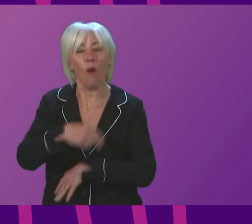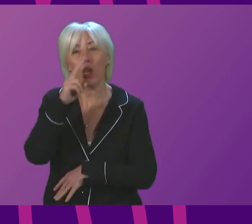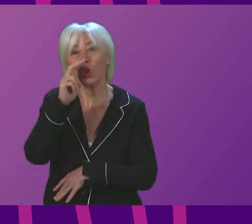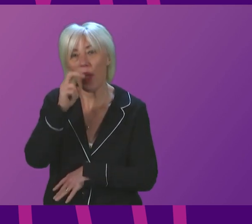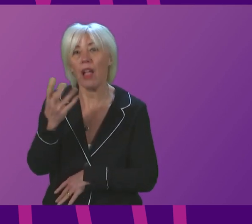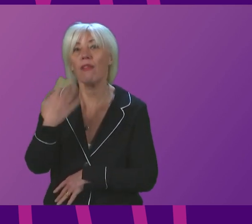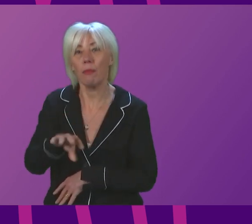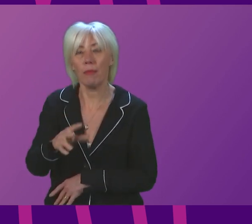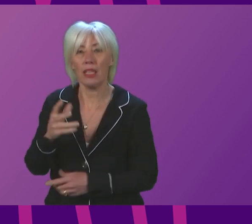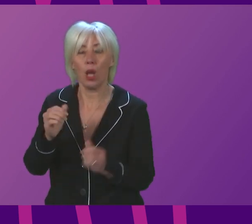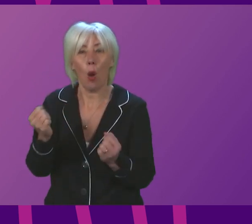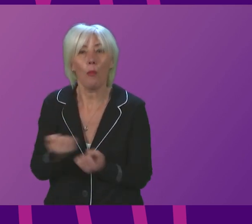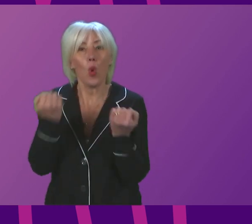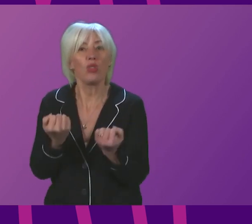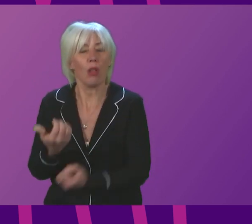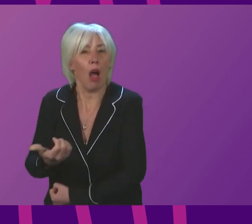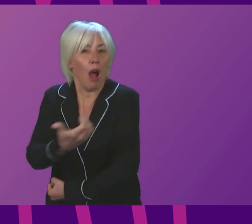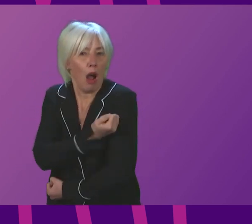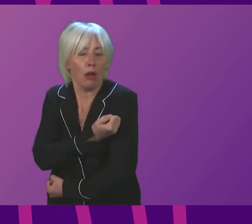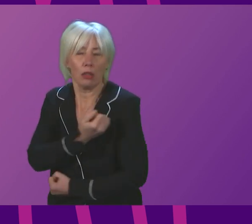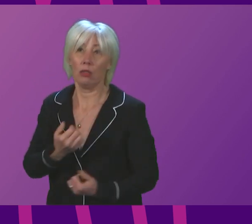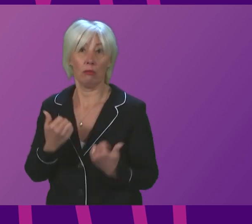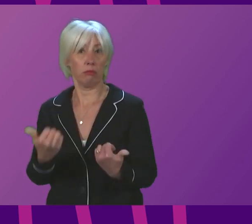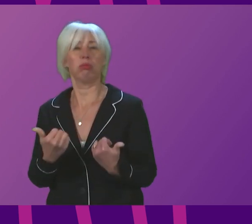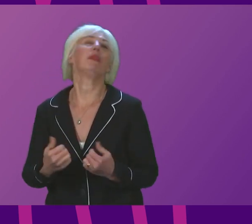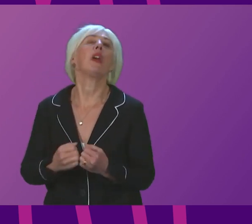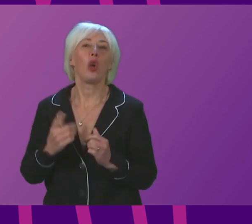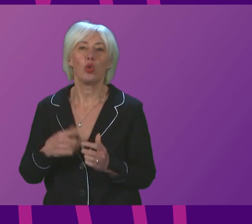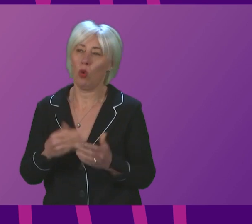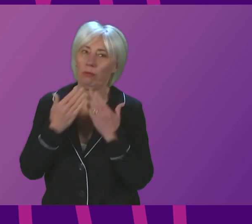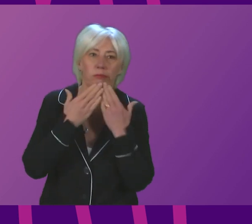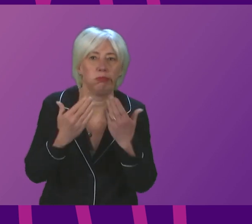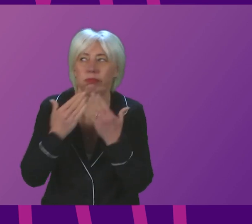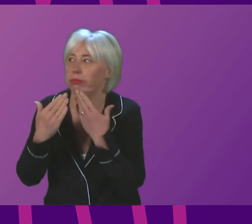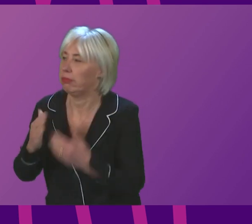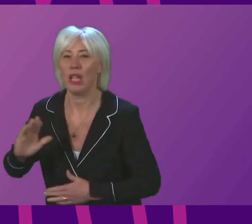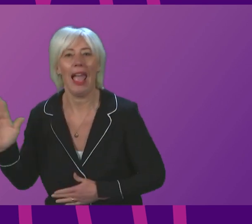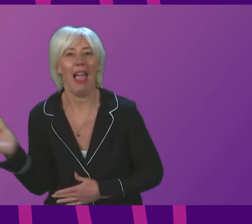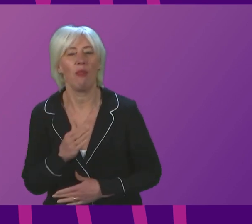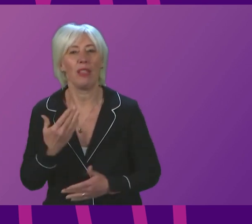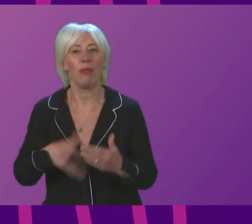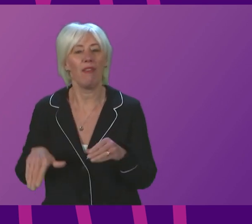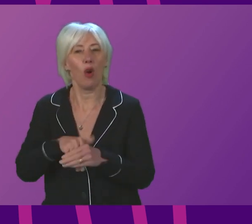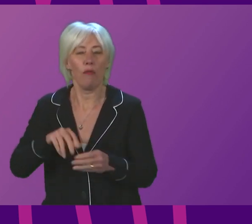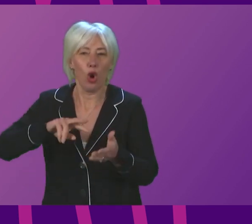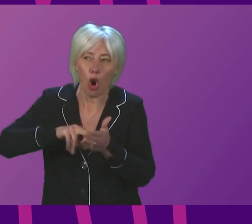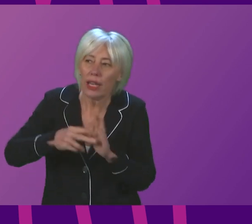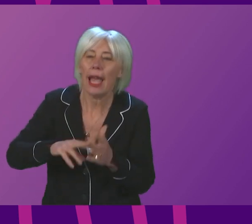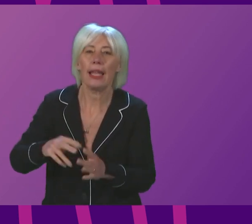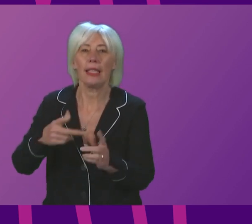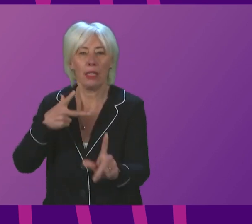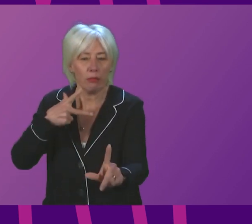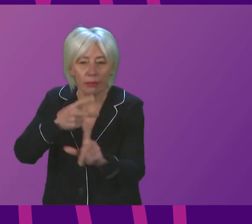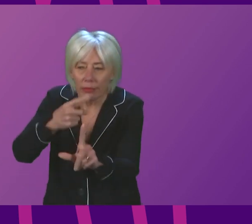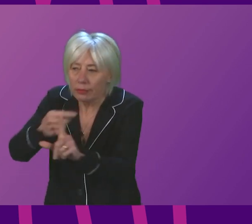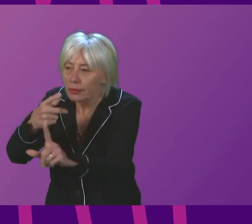had a booster jag to date. I want to again record my thanks to everyone involved in organising and delivering the